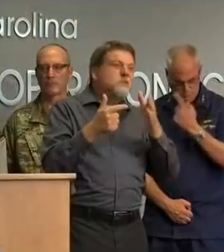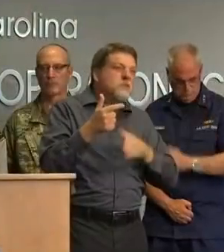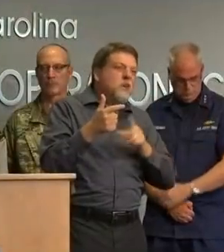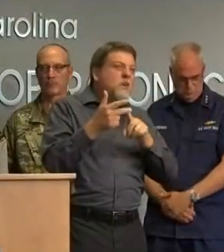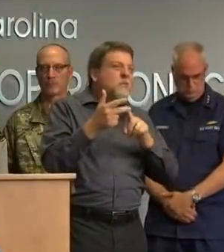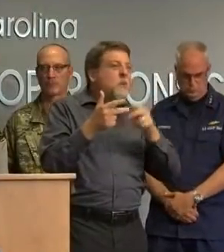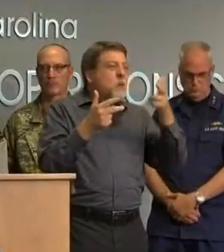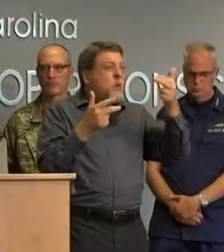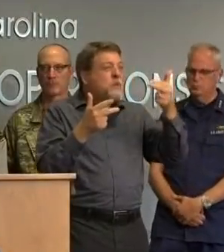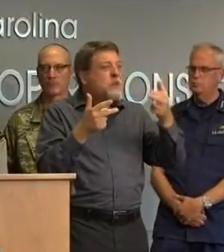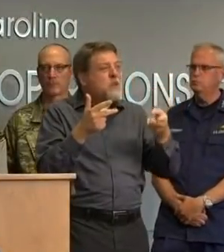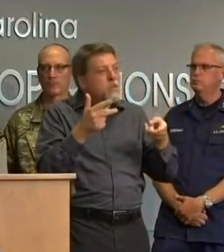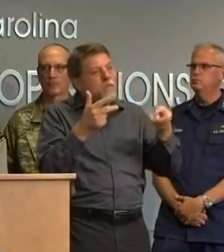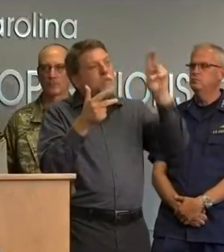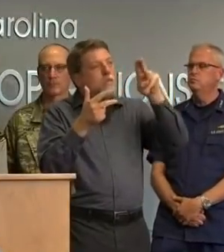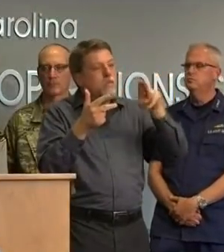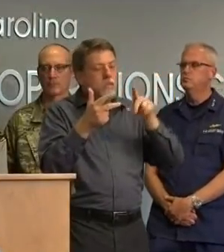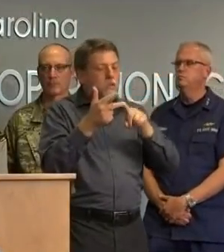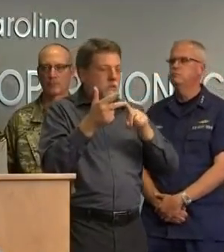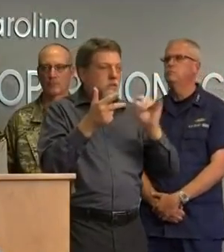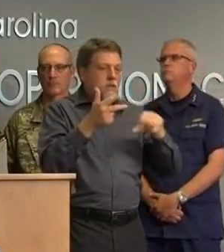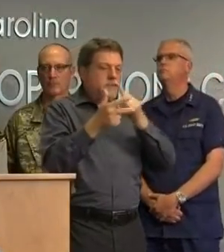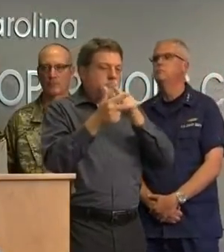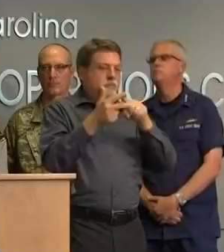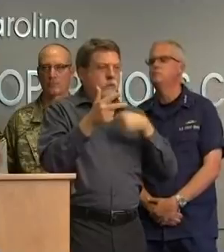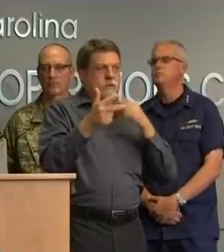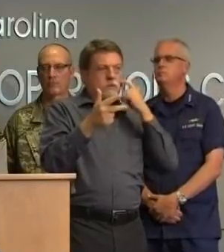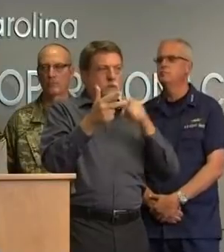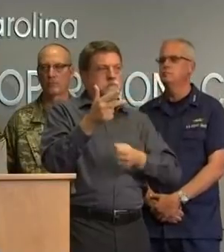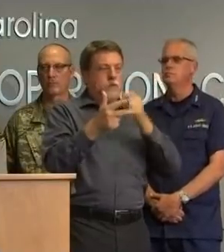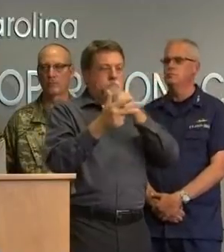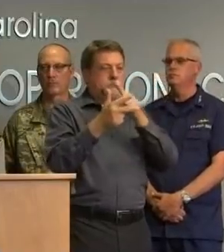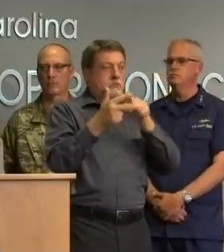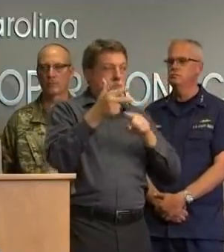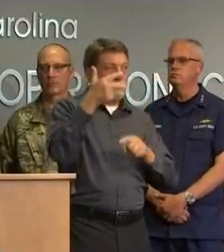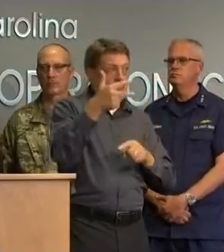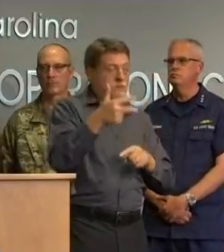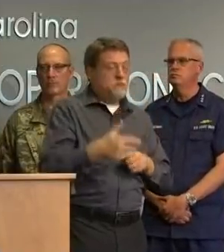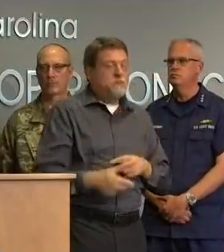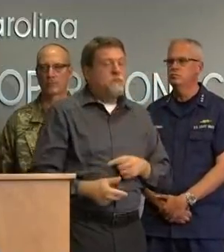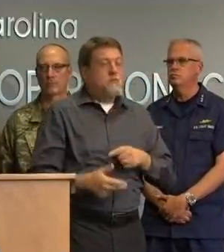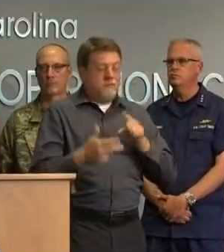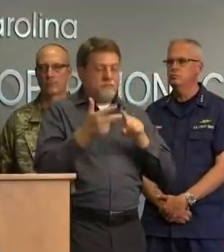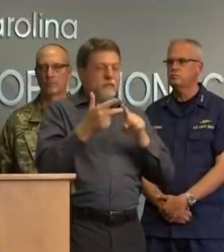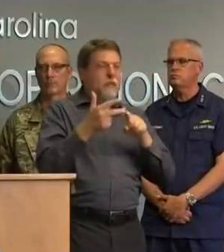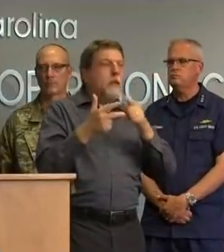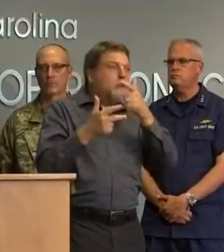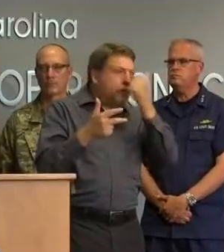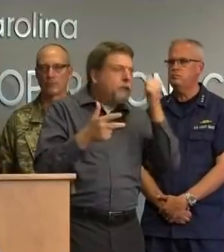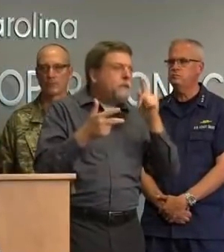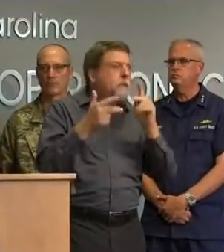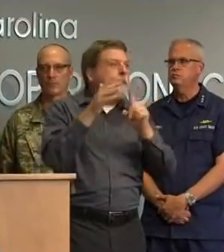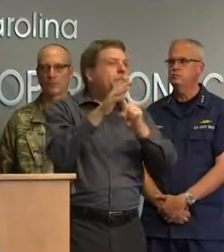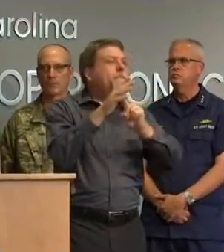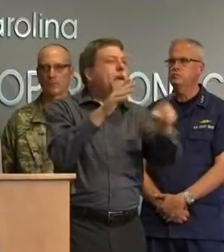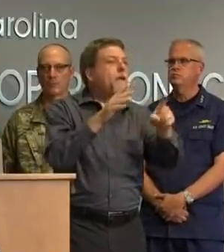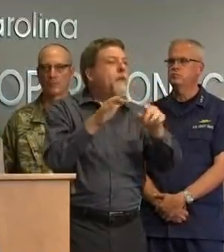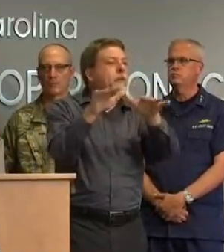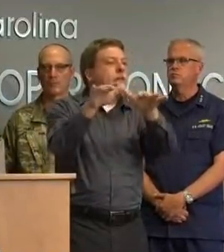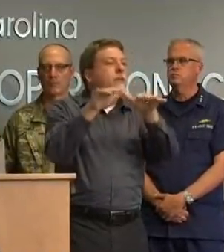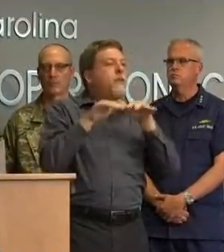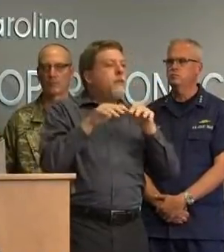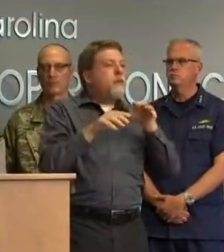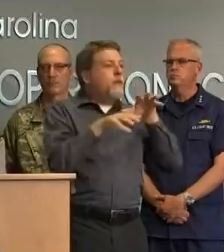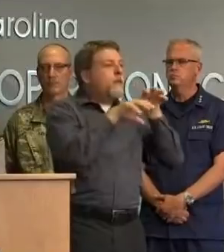excessive hotel prices for people in the east who are moving and evacuating as they were urged to do we've begun an